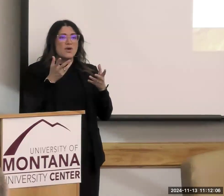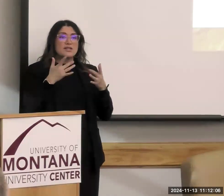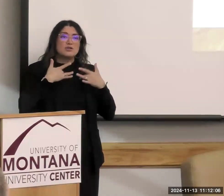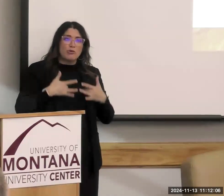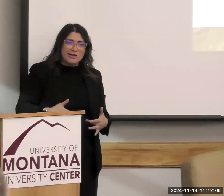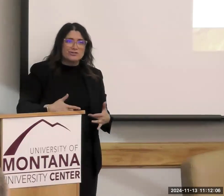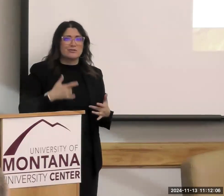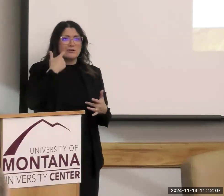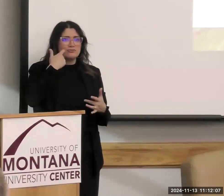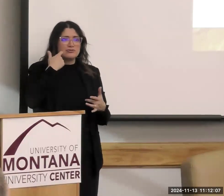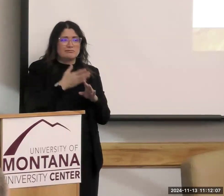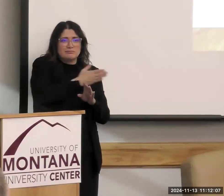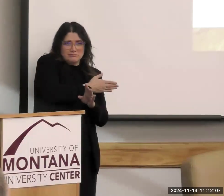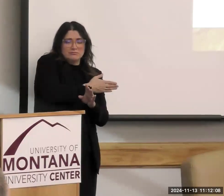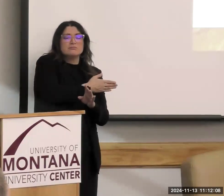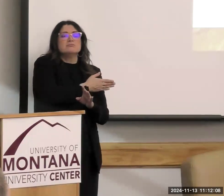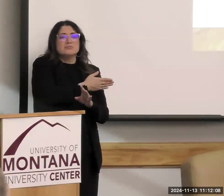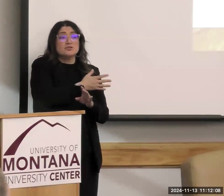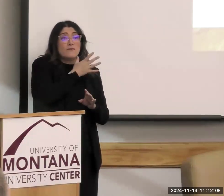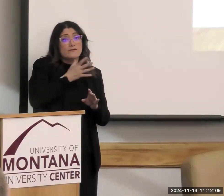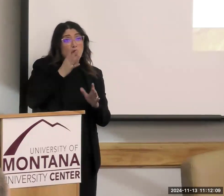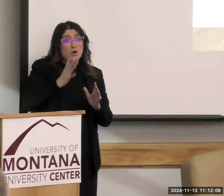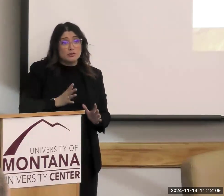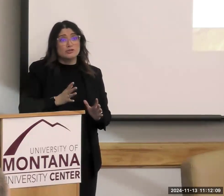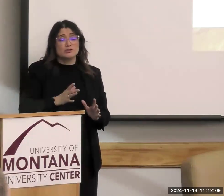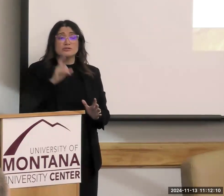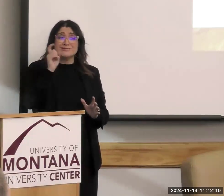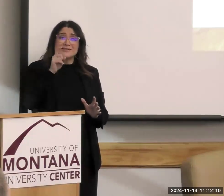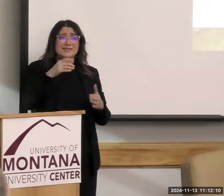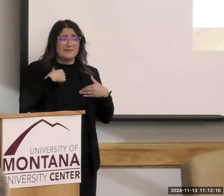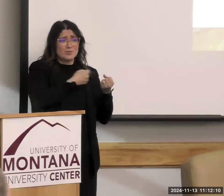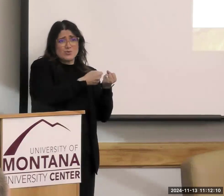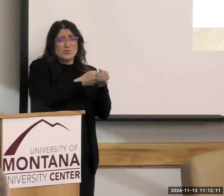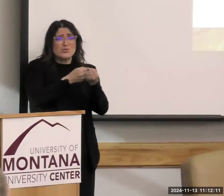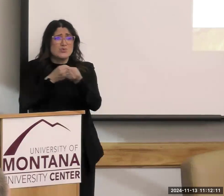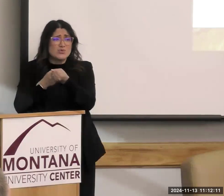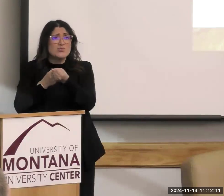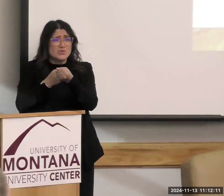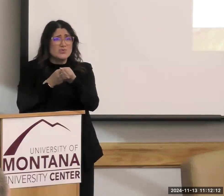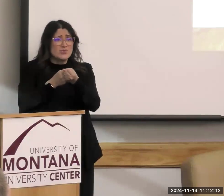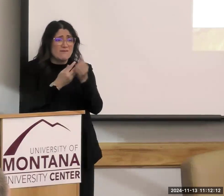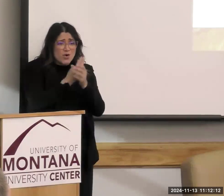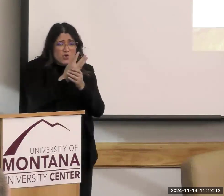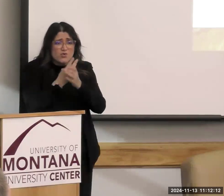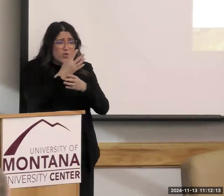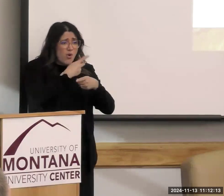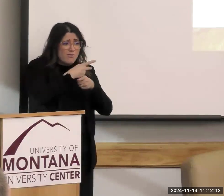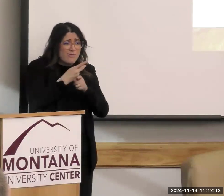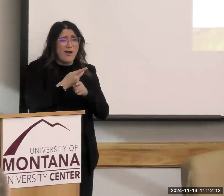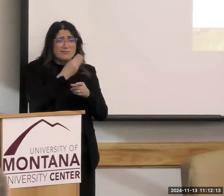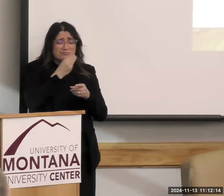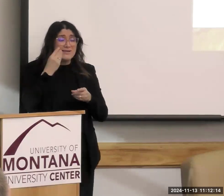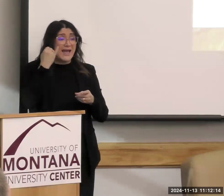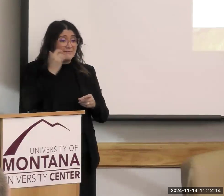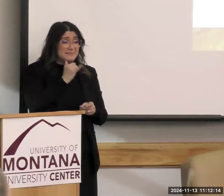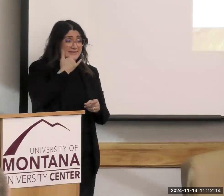earlier on, farmers needed to have some support to grow products. And if they made a mistake and grew too much,